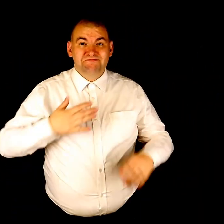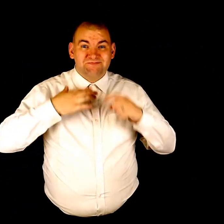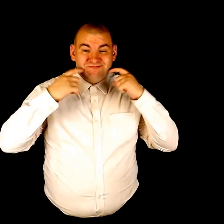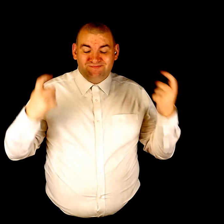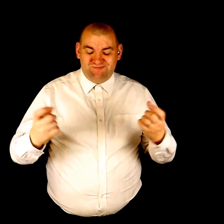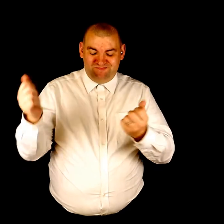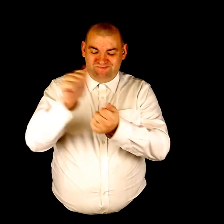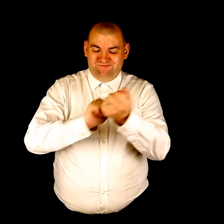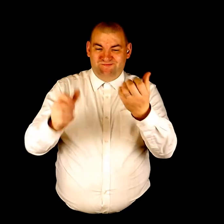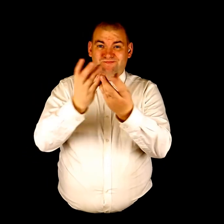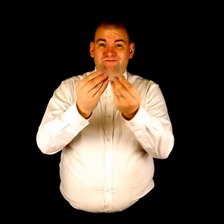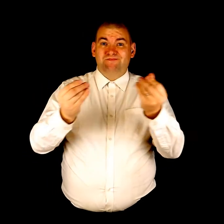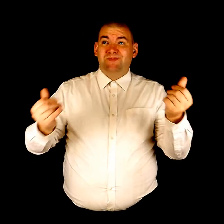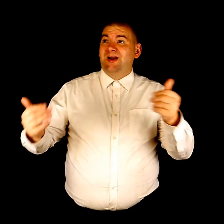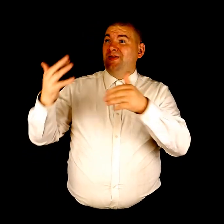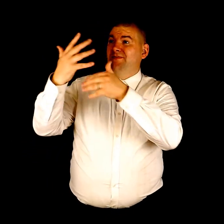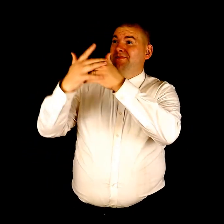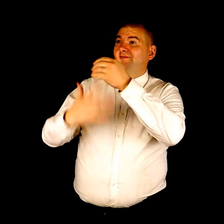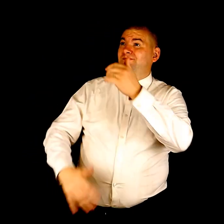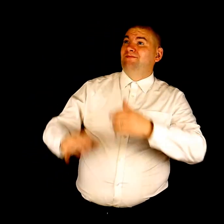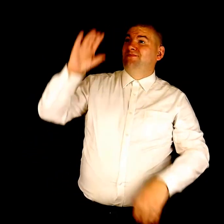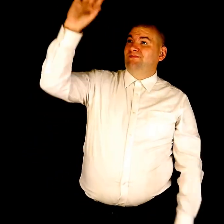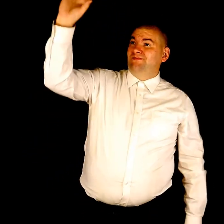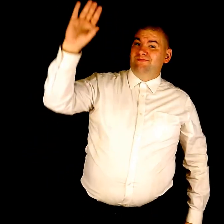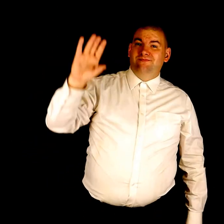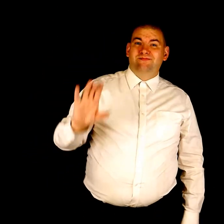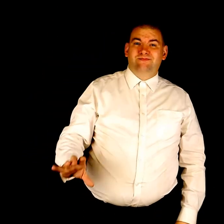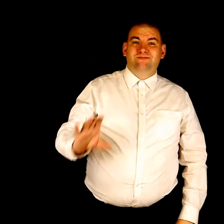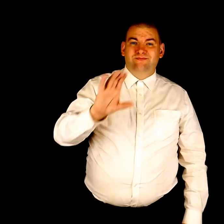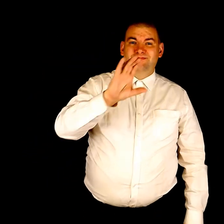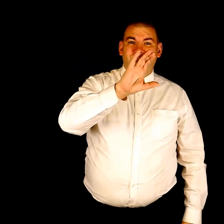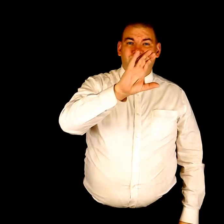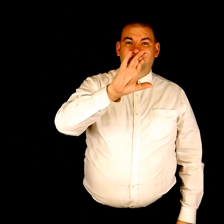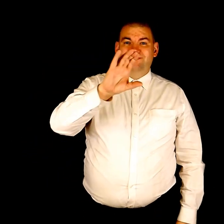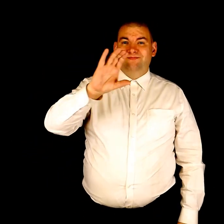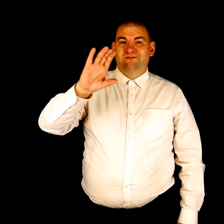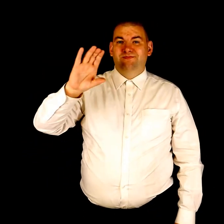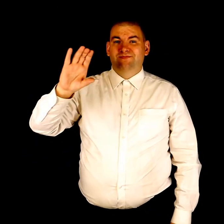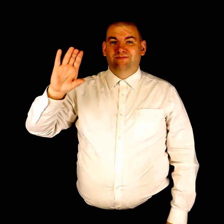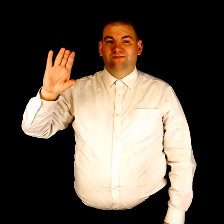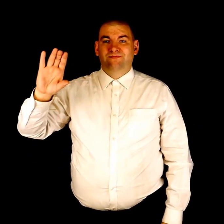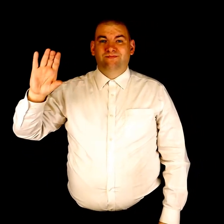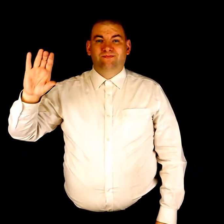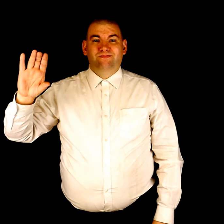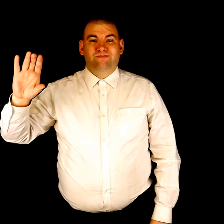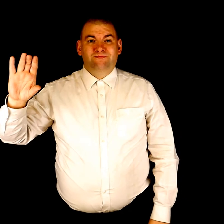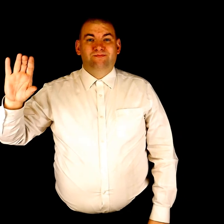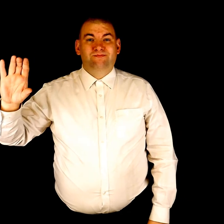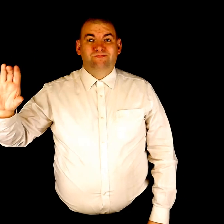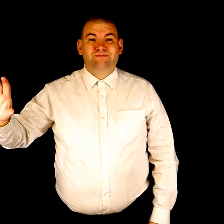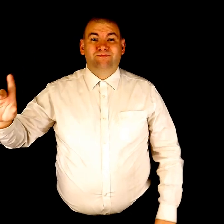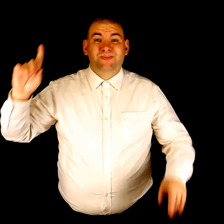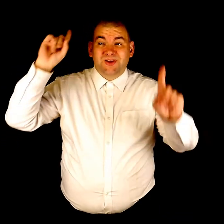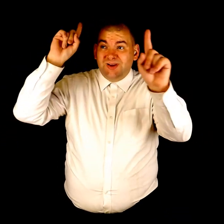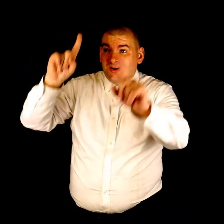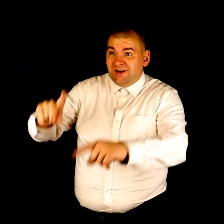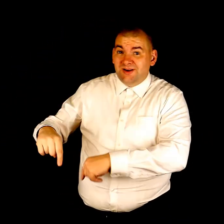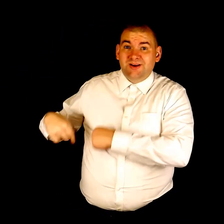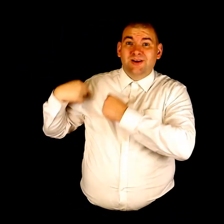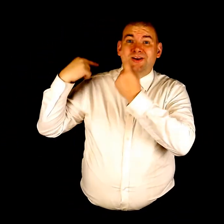sins are washed away by the blood of Calvary Calvary Since the day